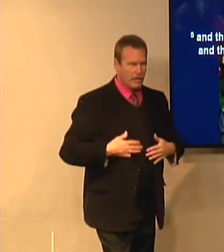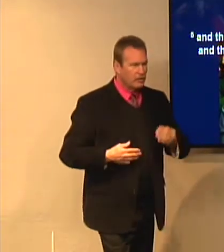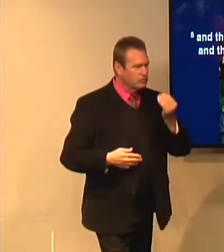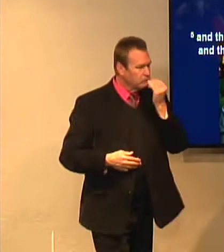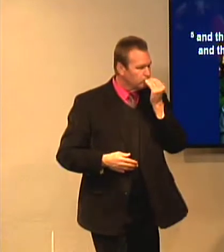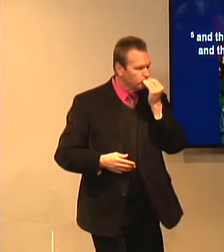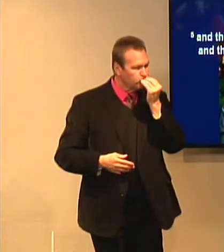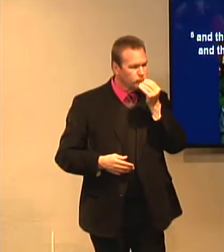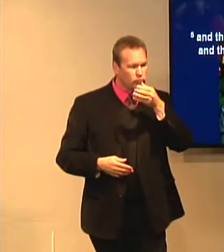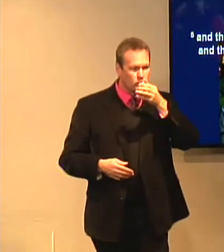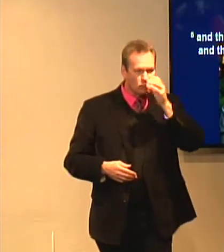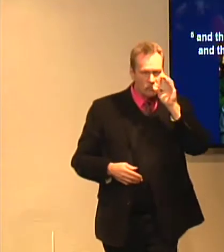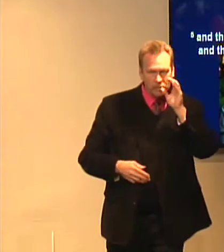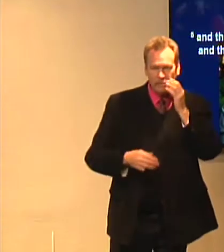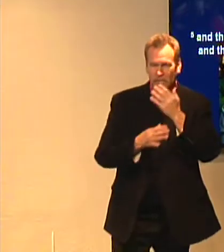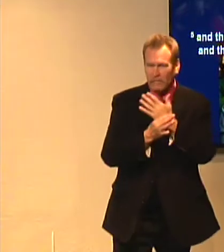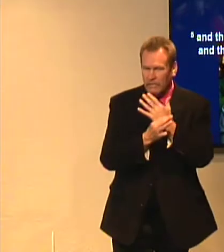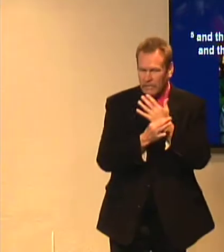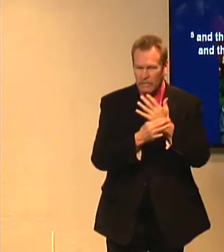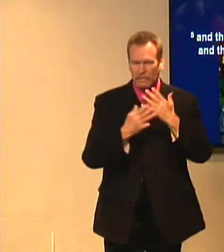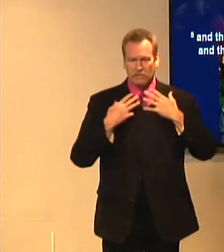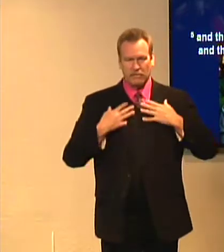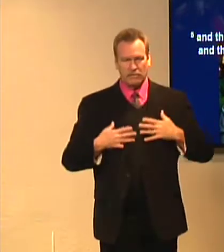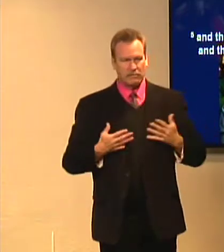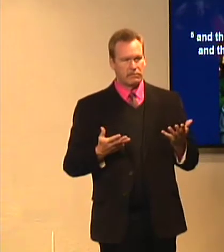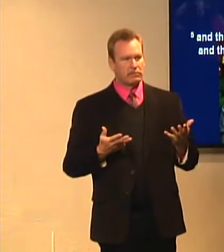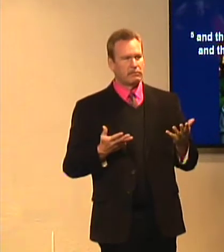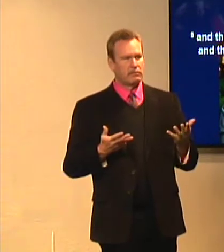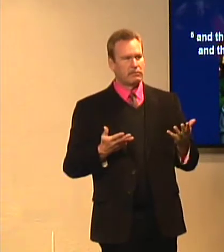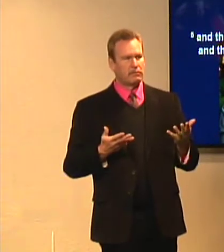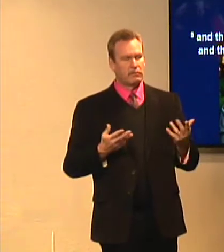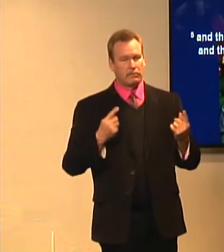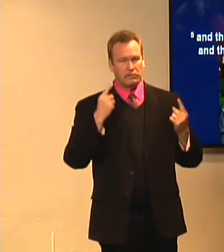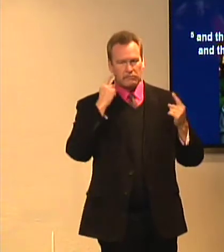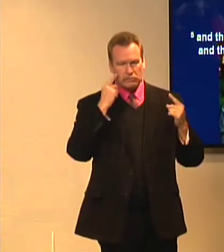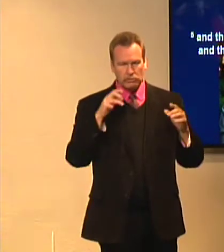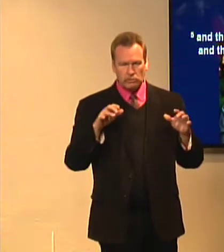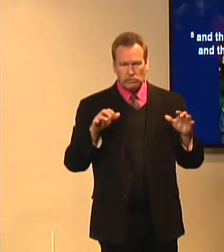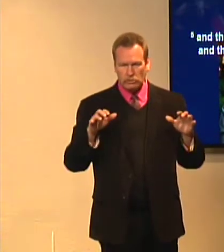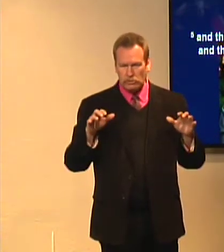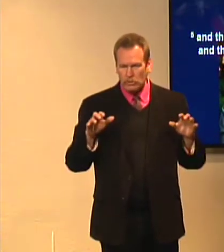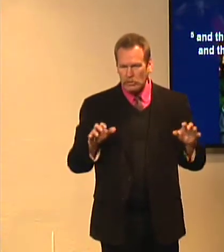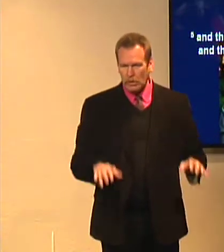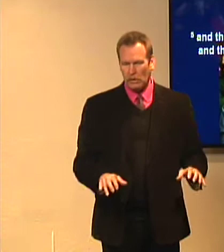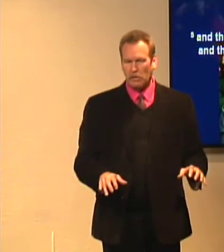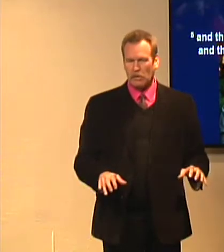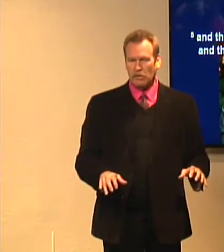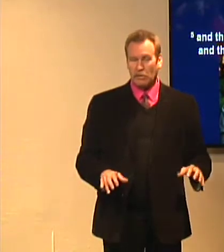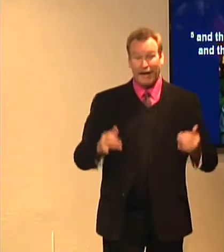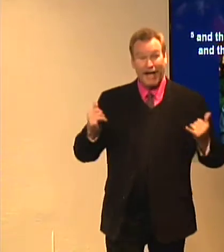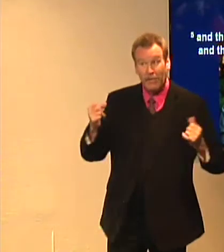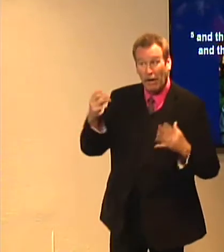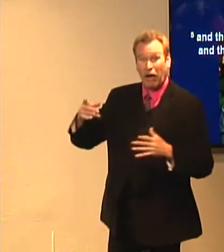them, and wind up on the ground. So, was a flesh. It was true, so needless to say, they were shocked.